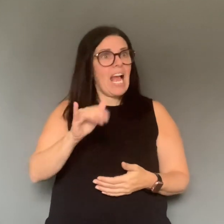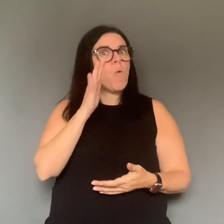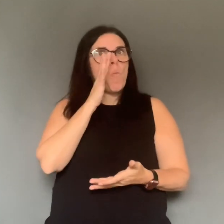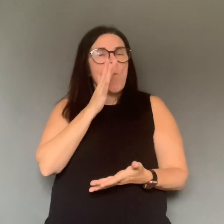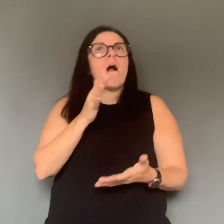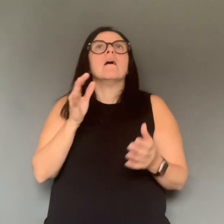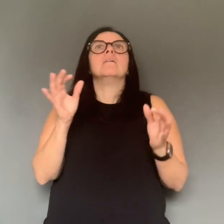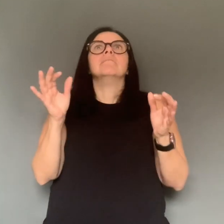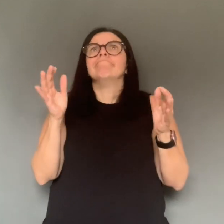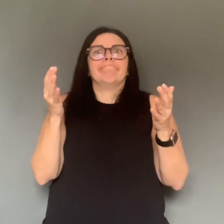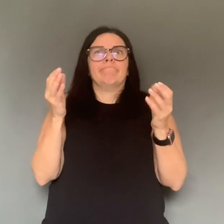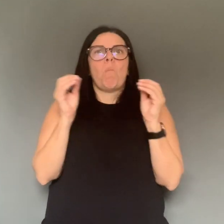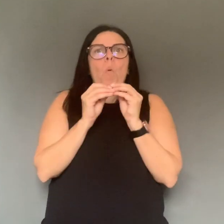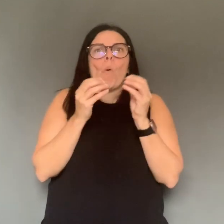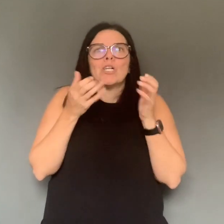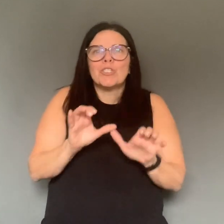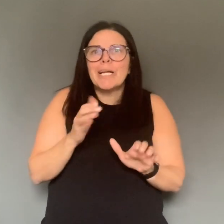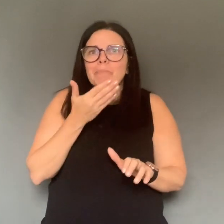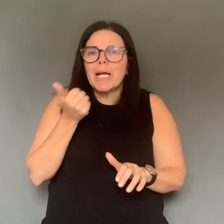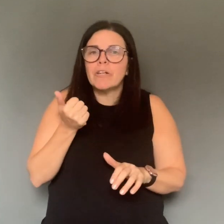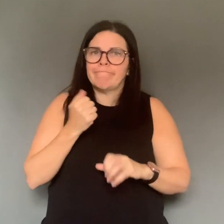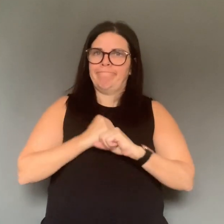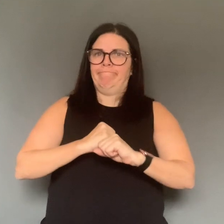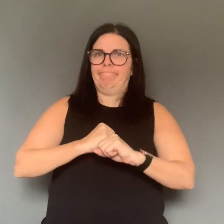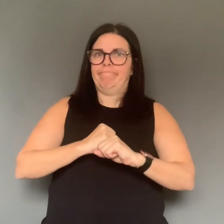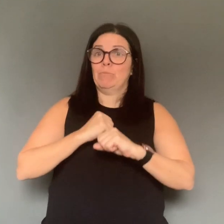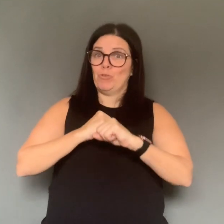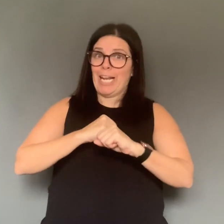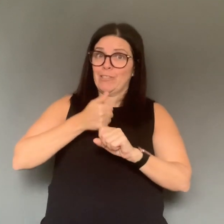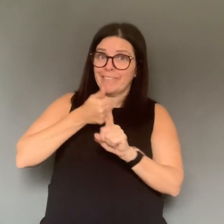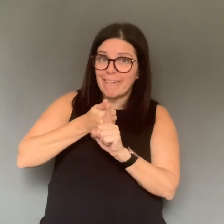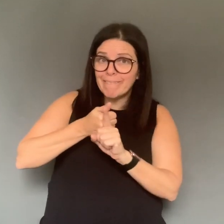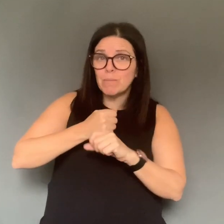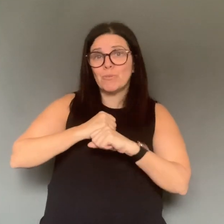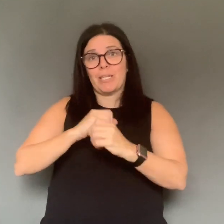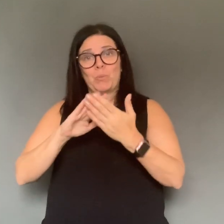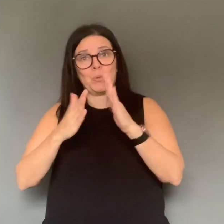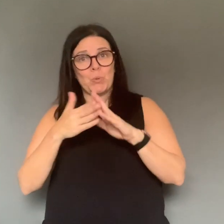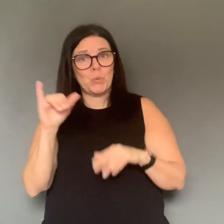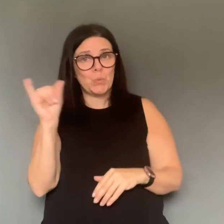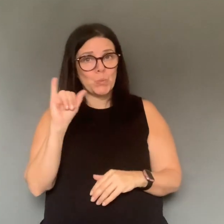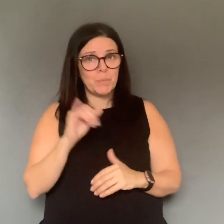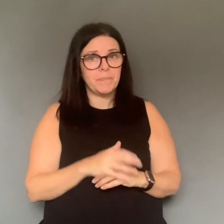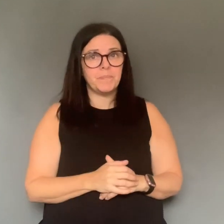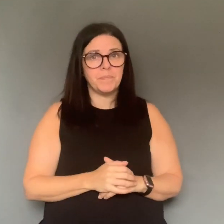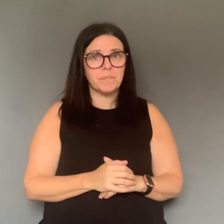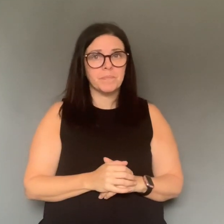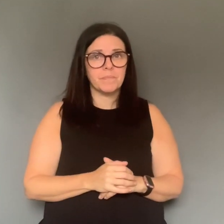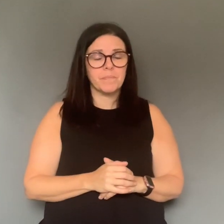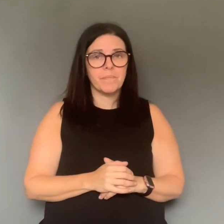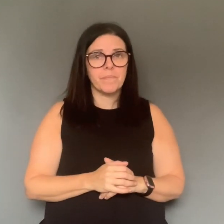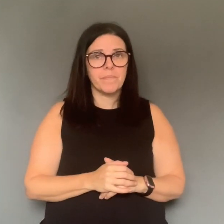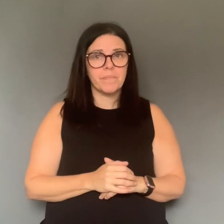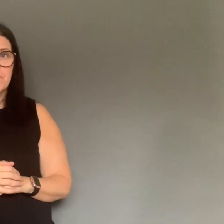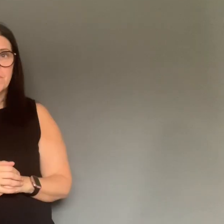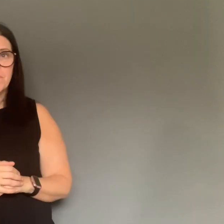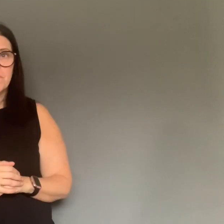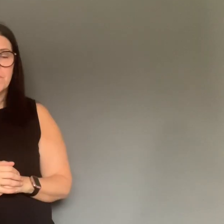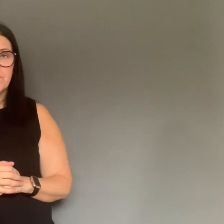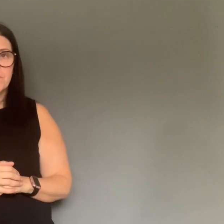Just follow those directions. It is in the best interest of yourself, your family, and also for the community.